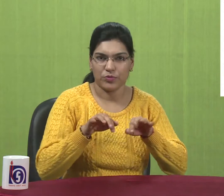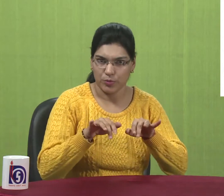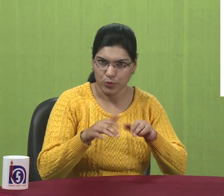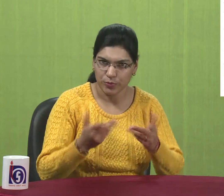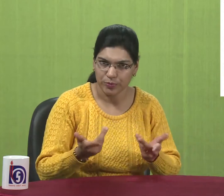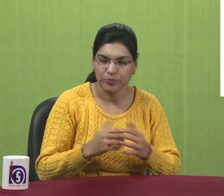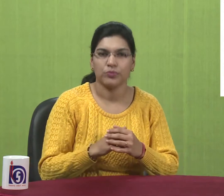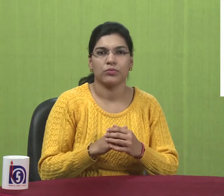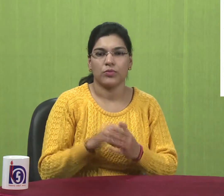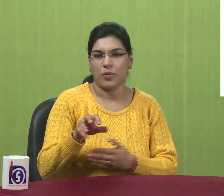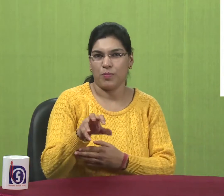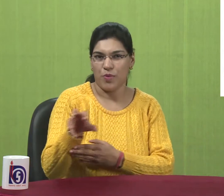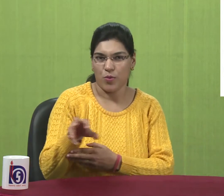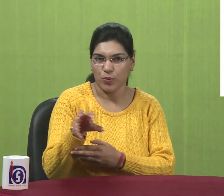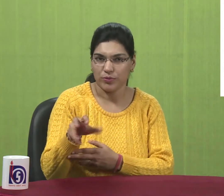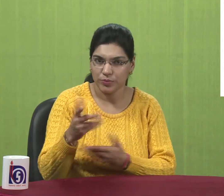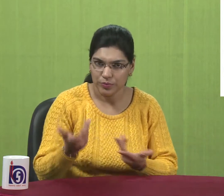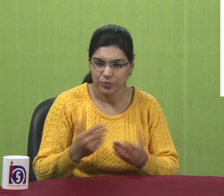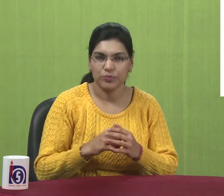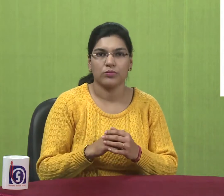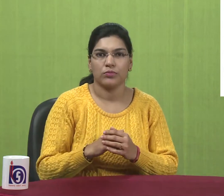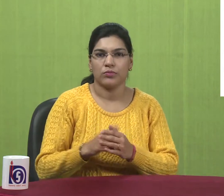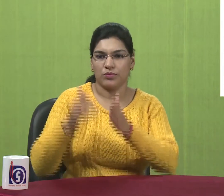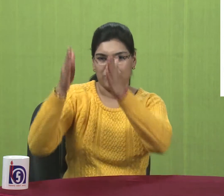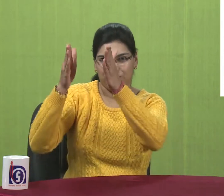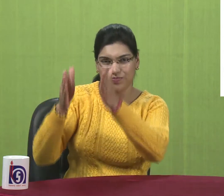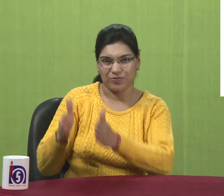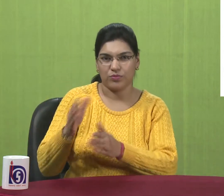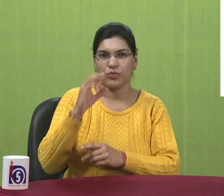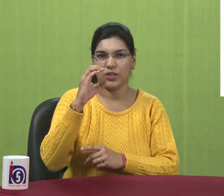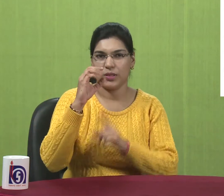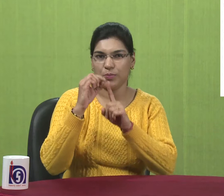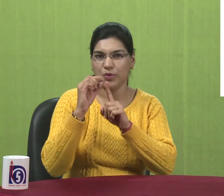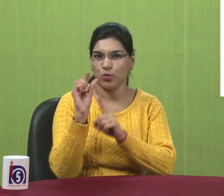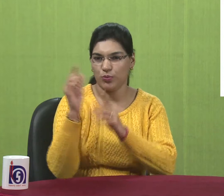Here you do not have to remember all the commands by heart.